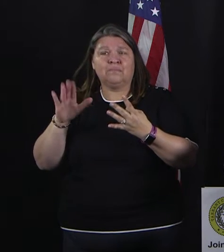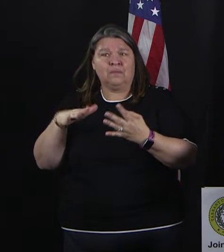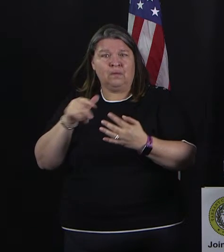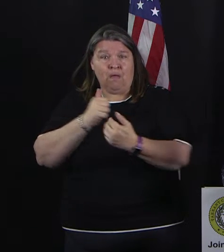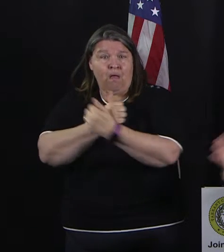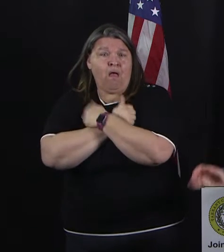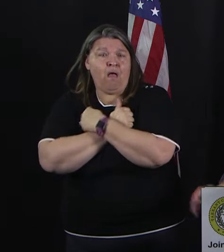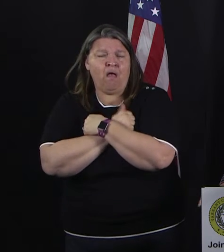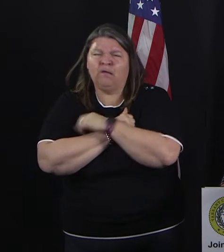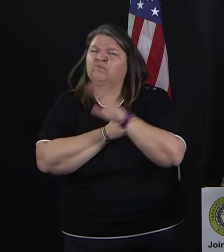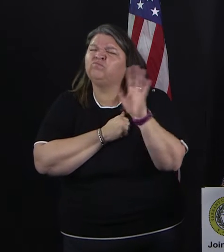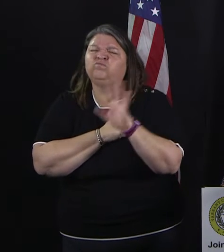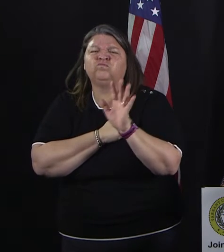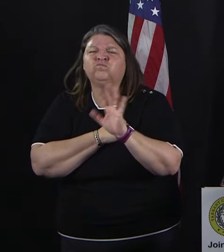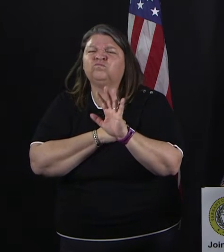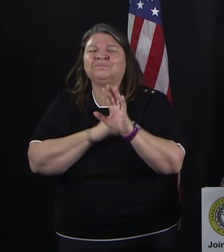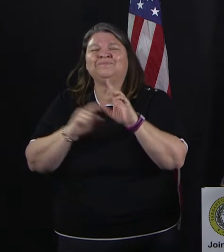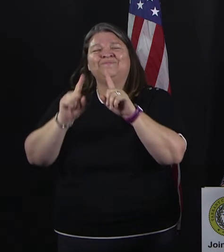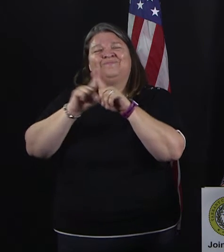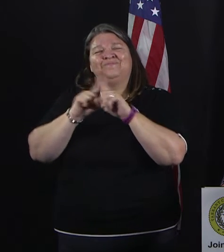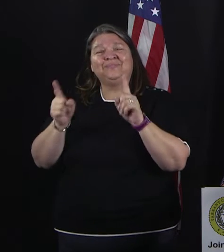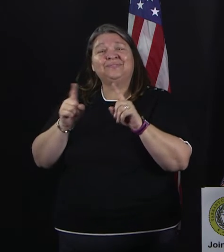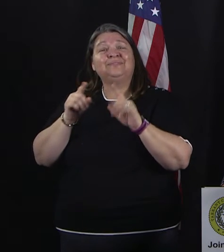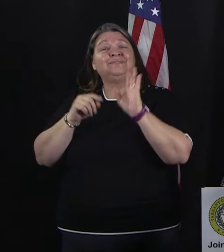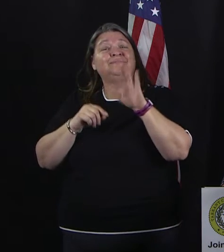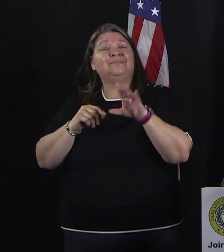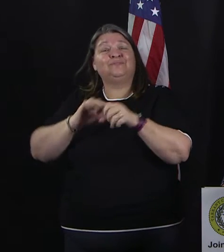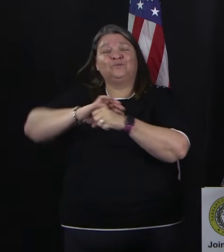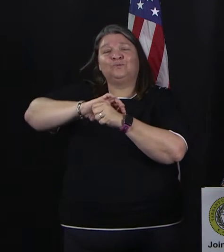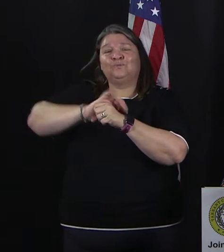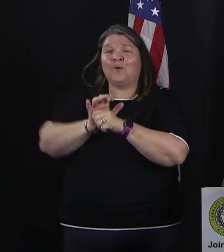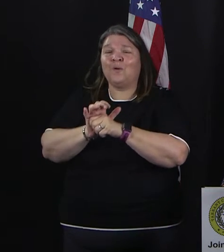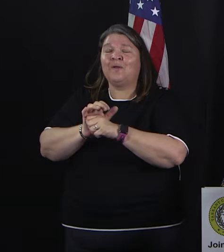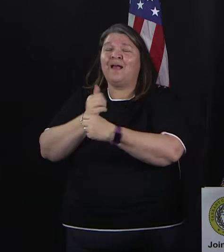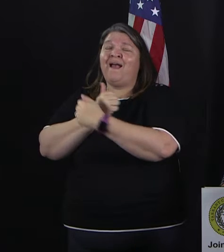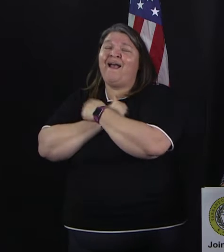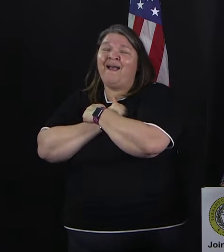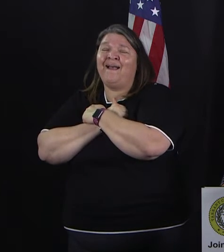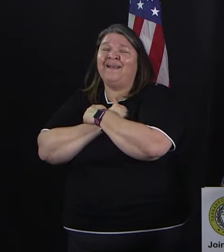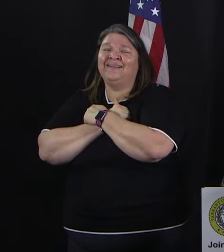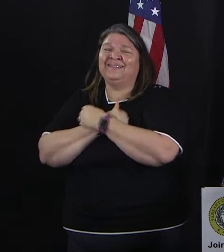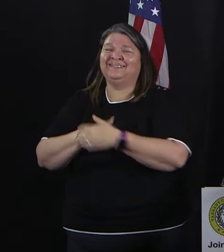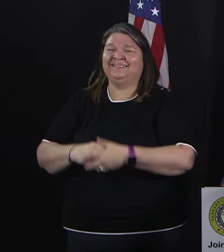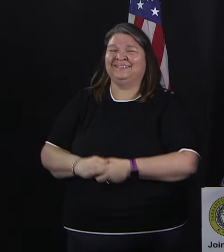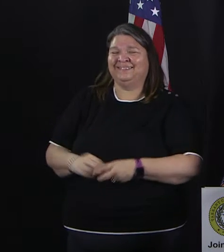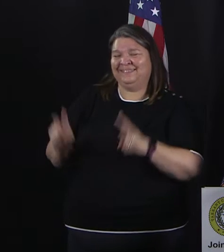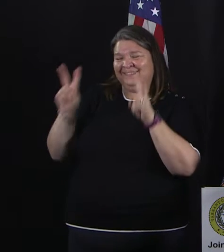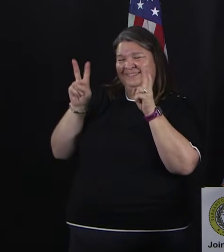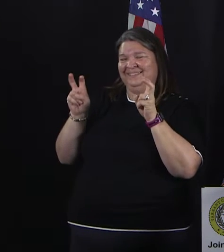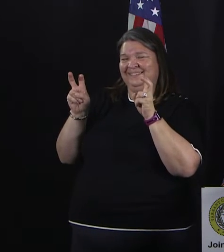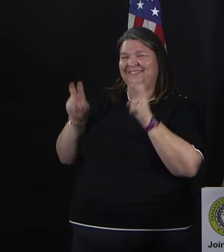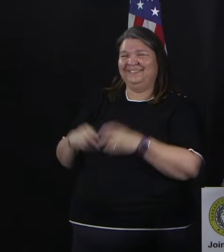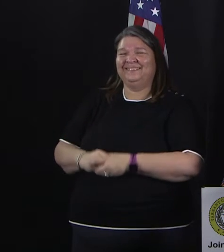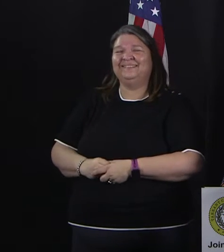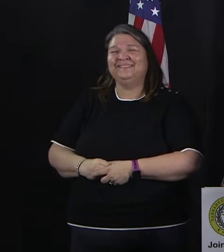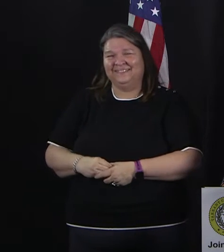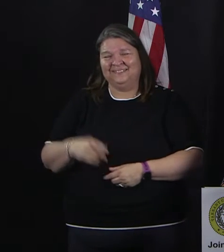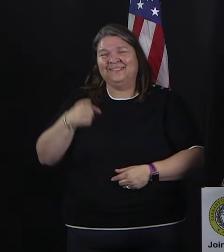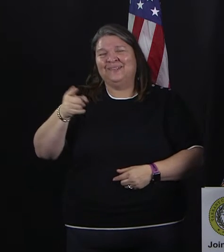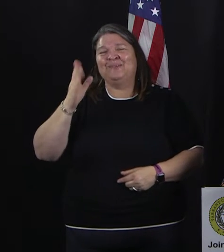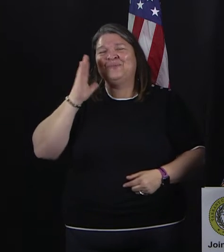give them a corona hug and they'll feel loved and they'll know that they're appreciated. As your mayor, as your neighbor,